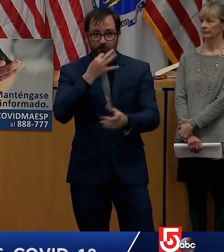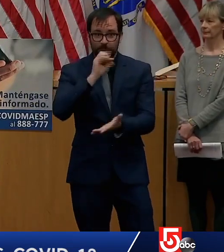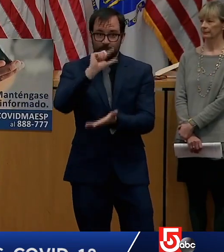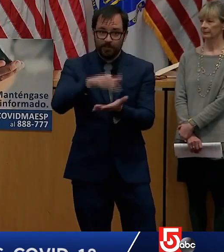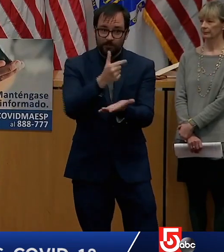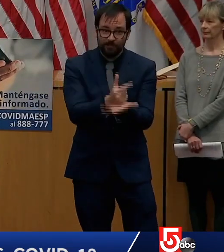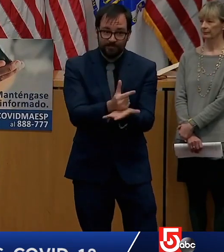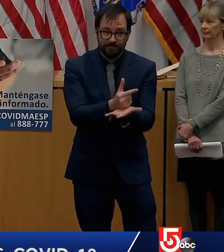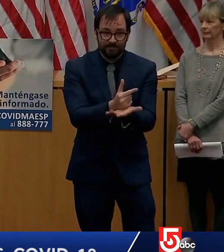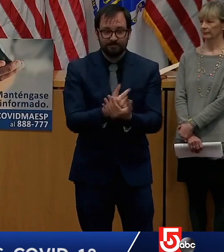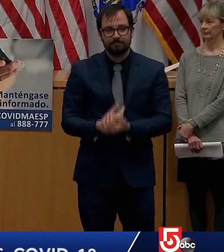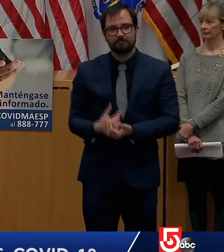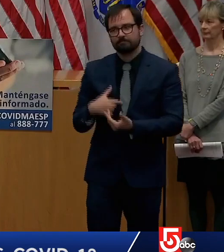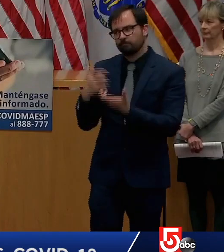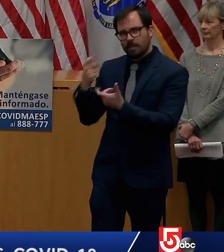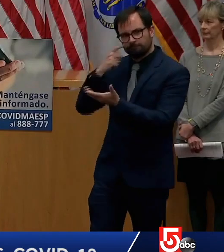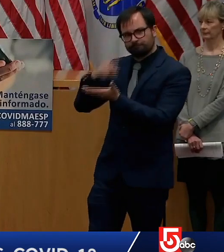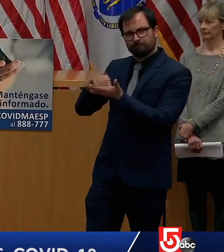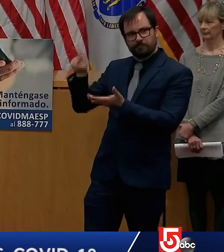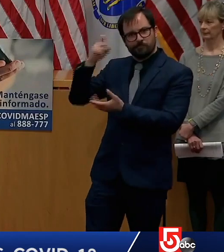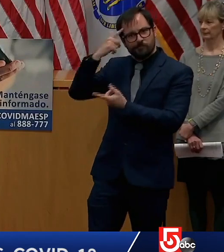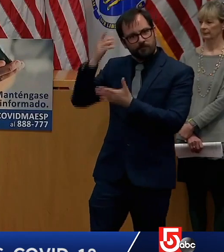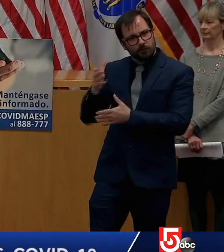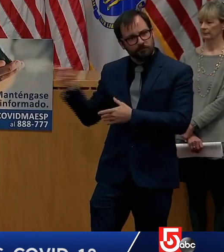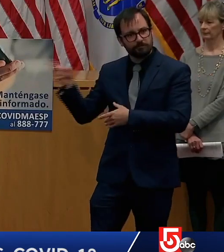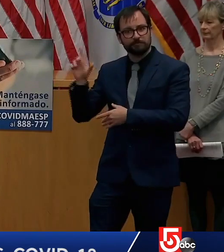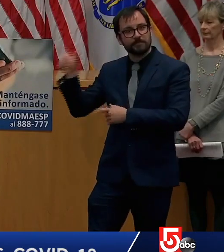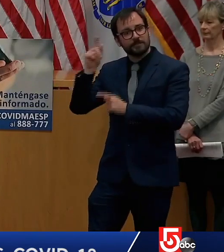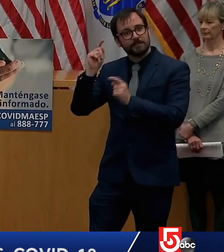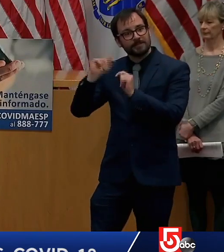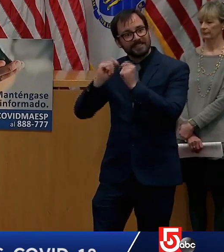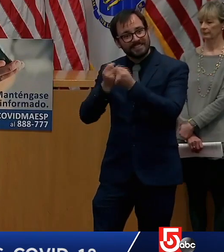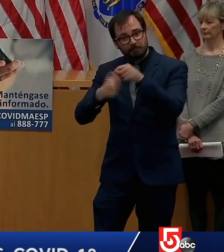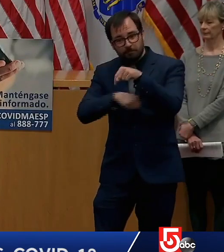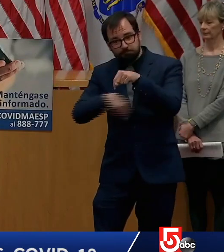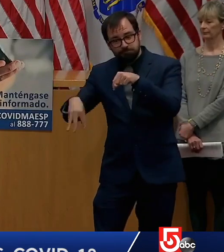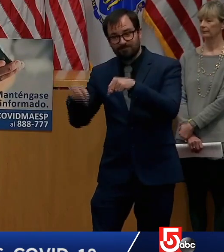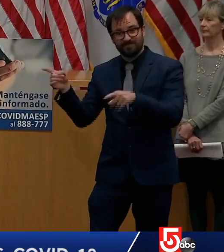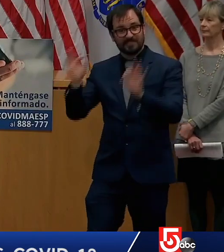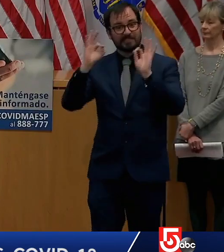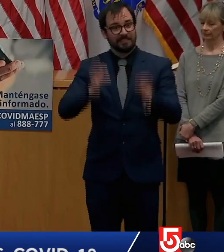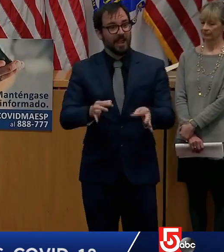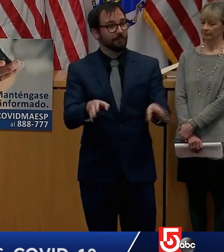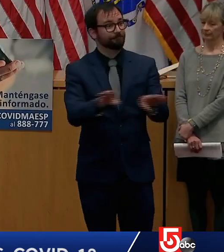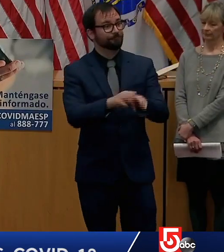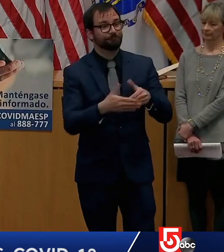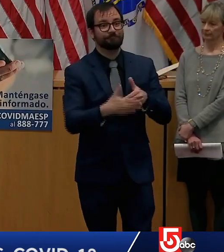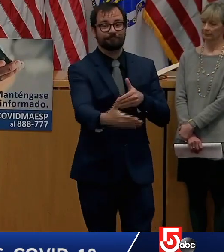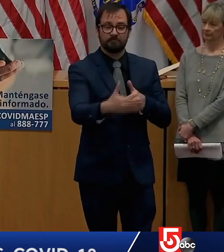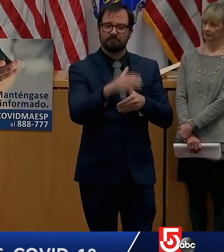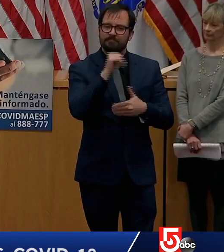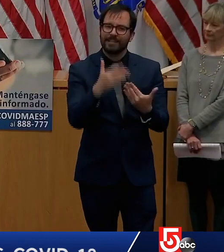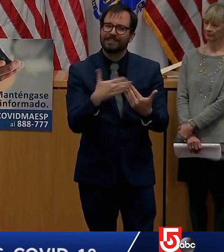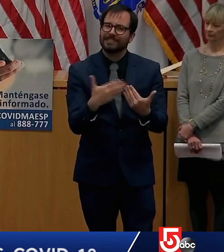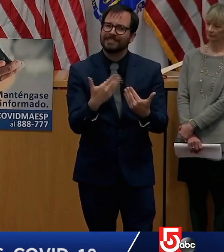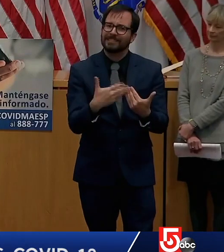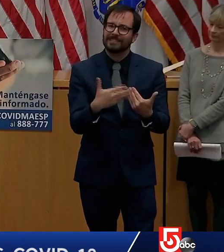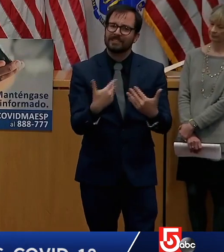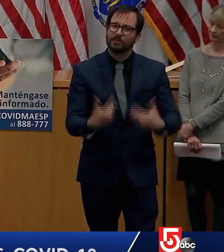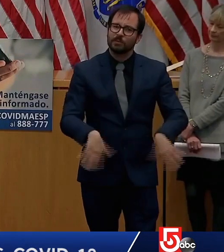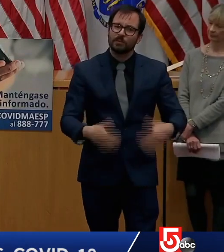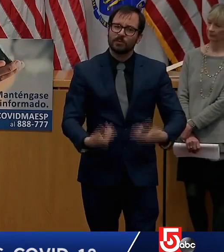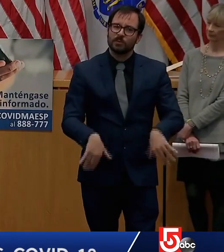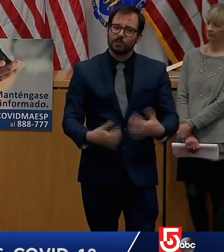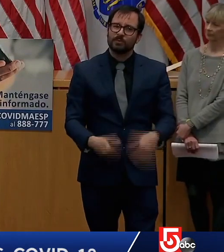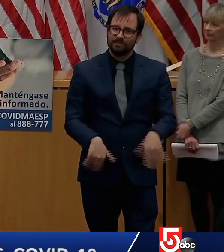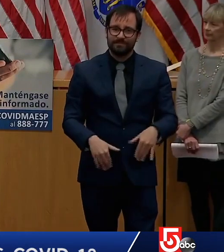but i wish to thank the superintendents the principals the educators the parents and students for for